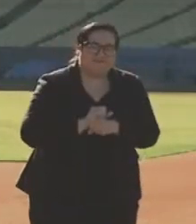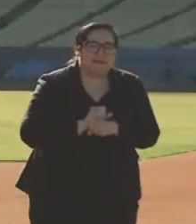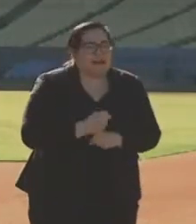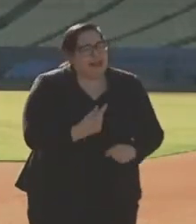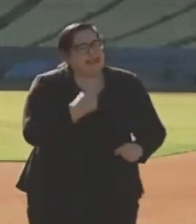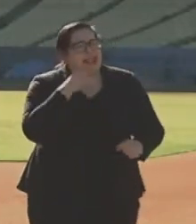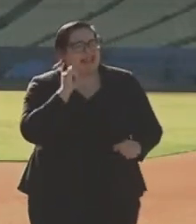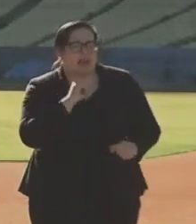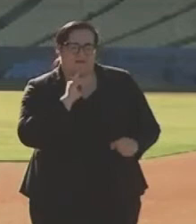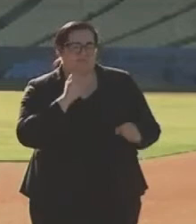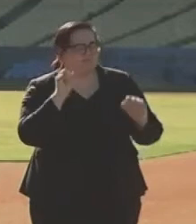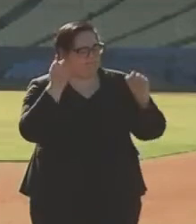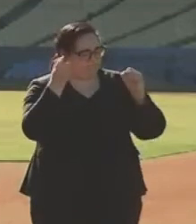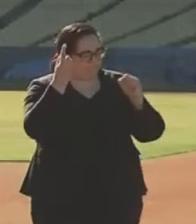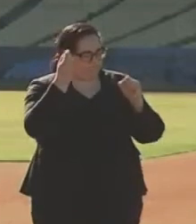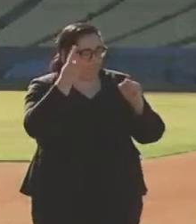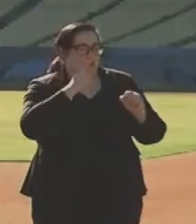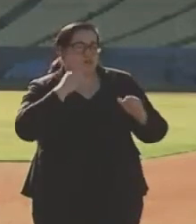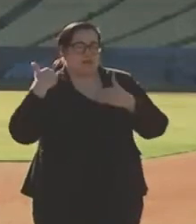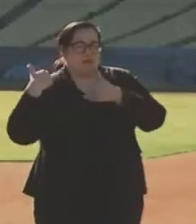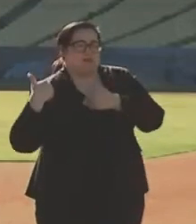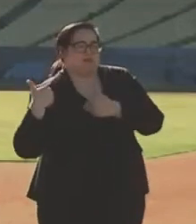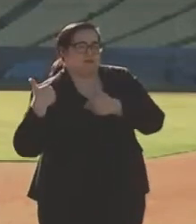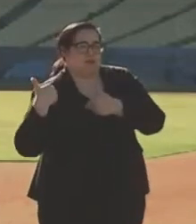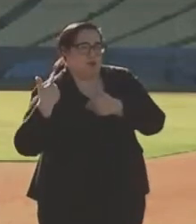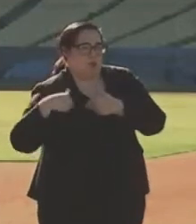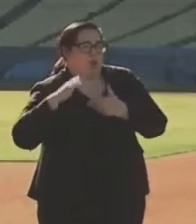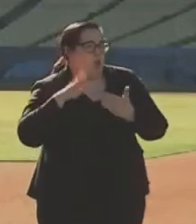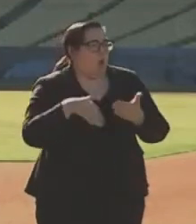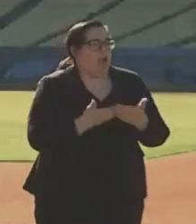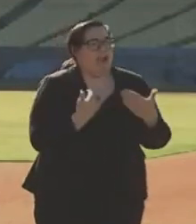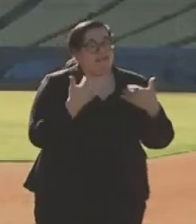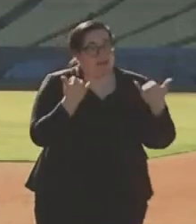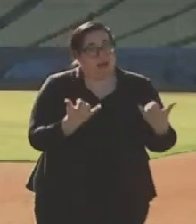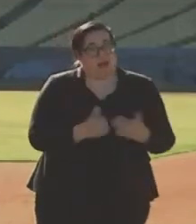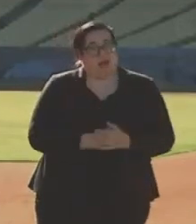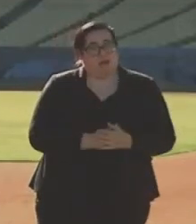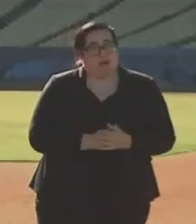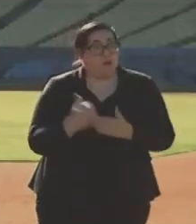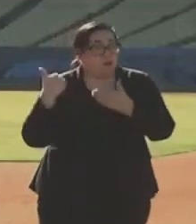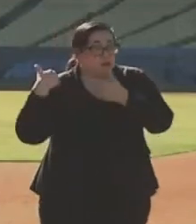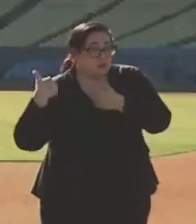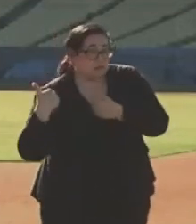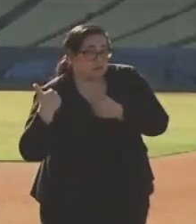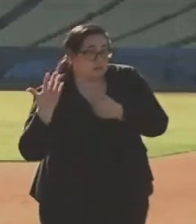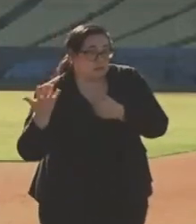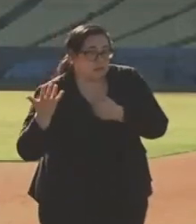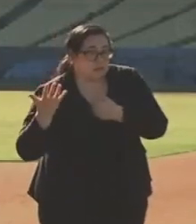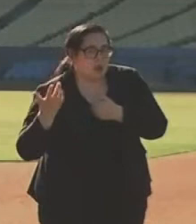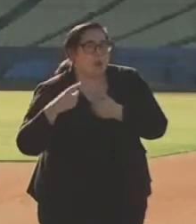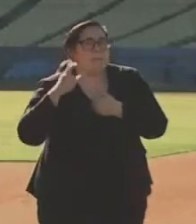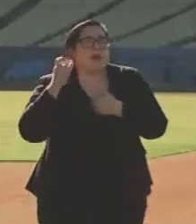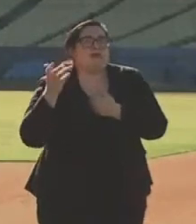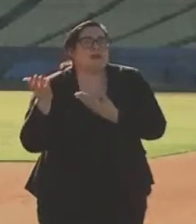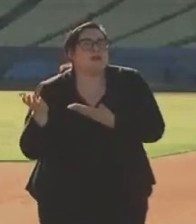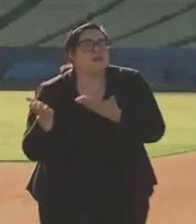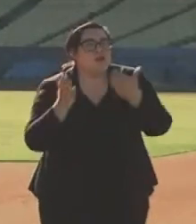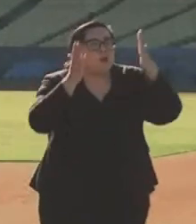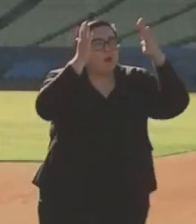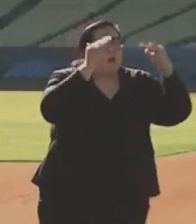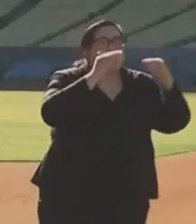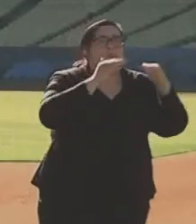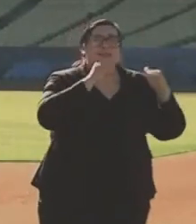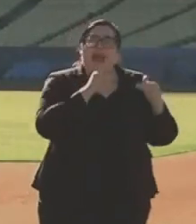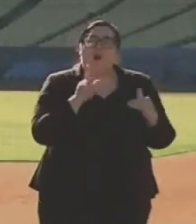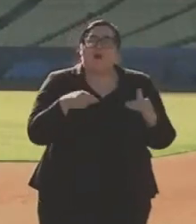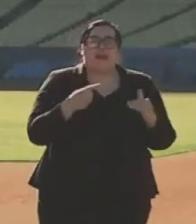fully recognizing the responsibility that we all have now. The responsibility to bring in hope, not just as